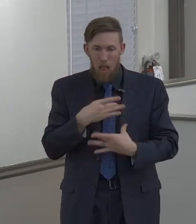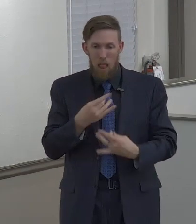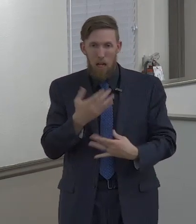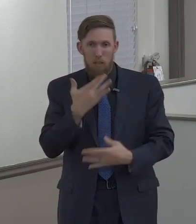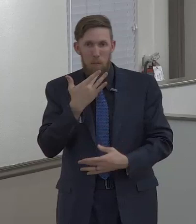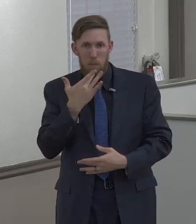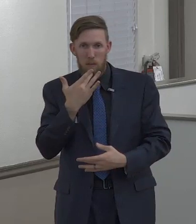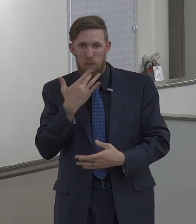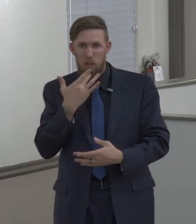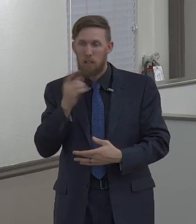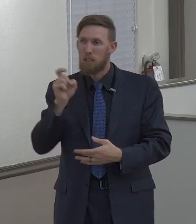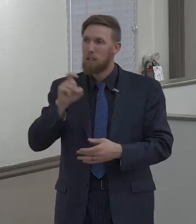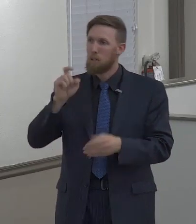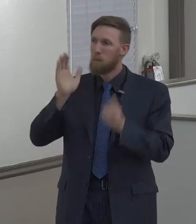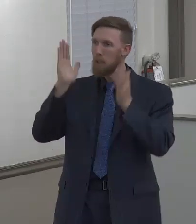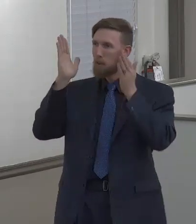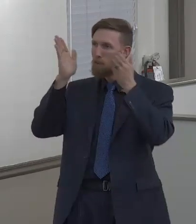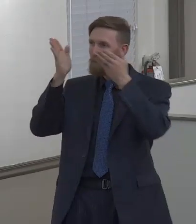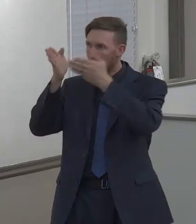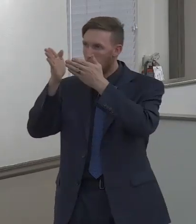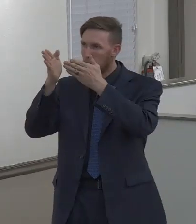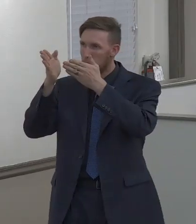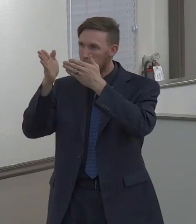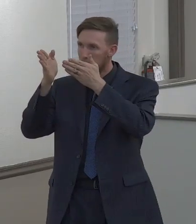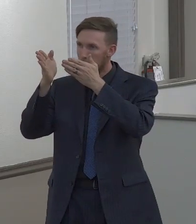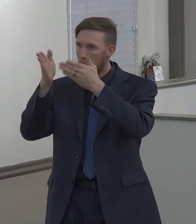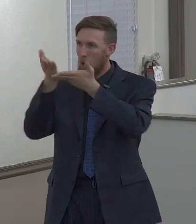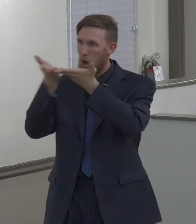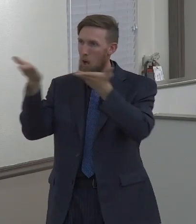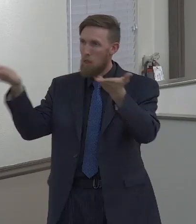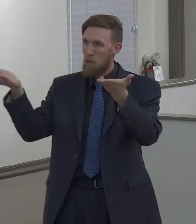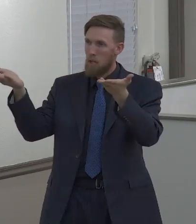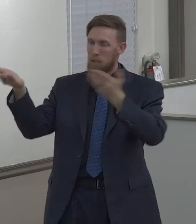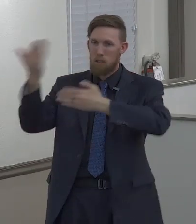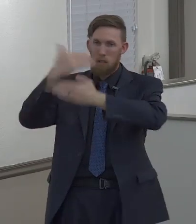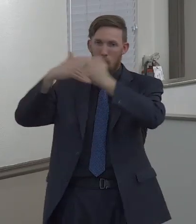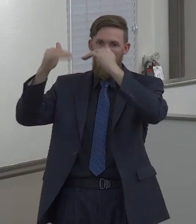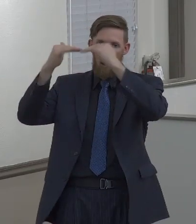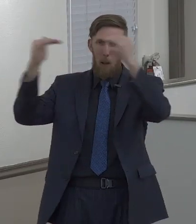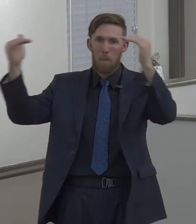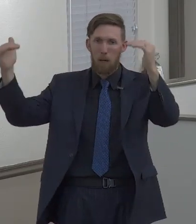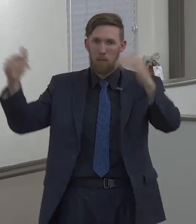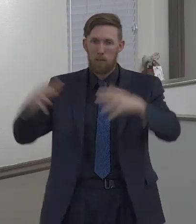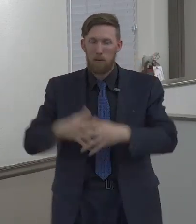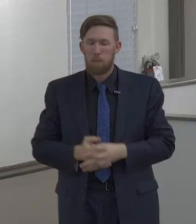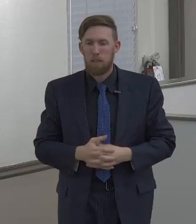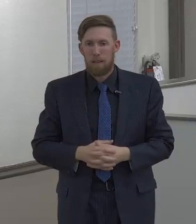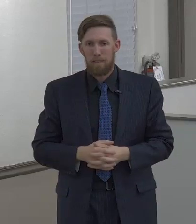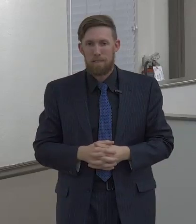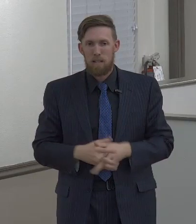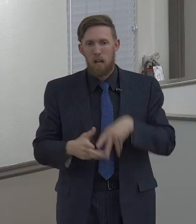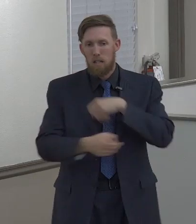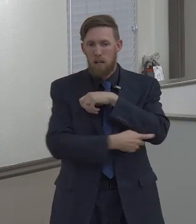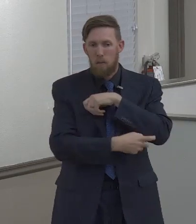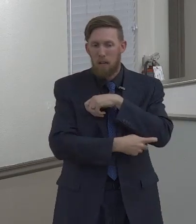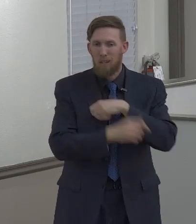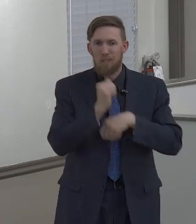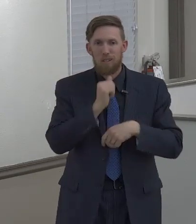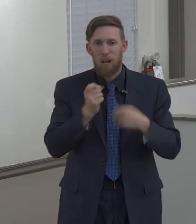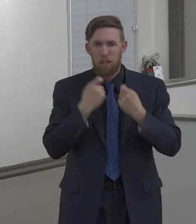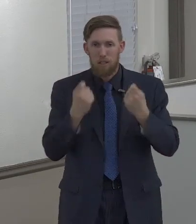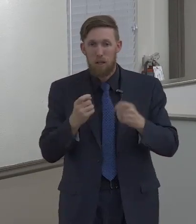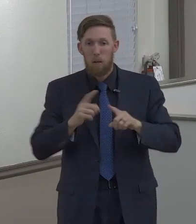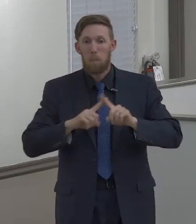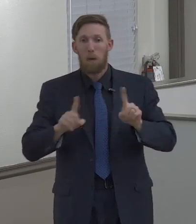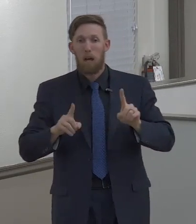on things above. To seek the things that are above. Temptation in and